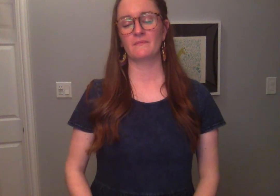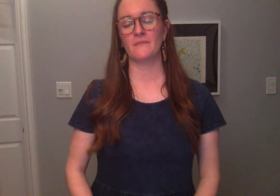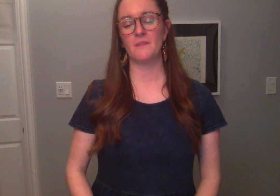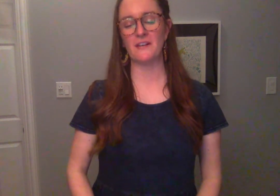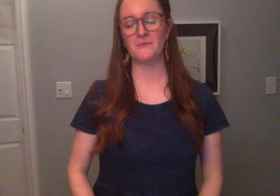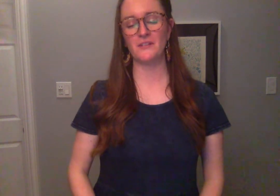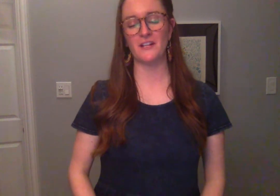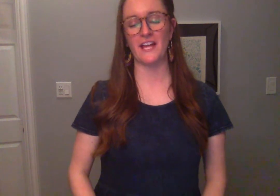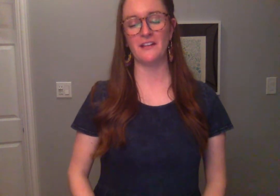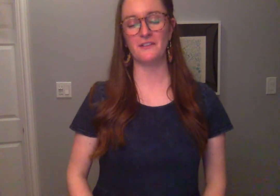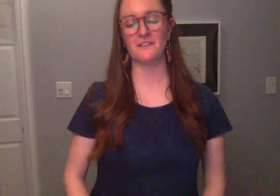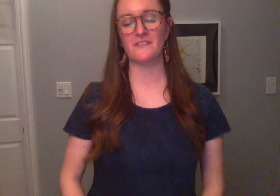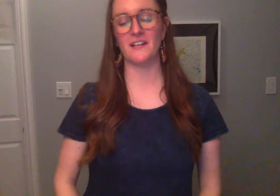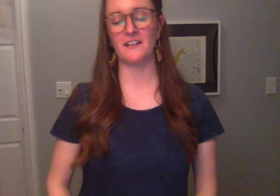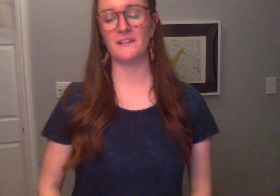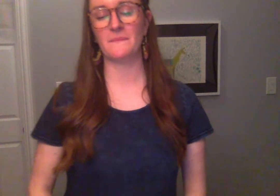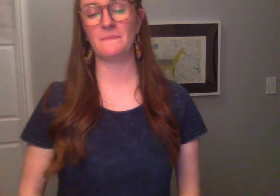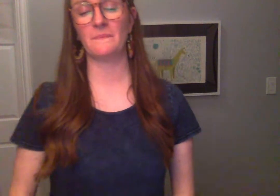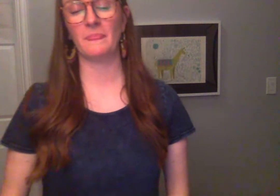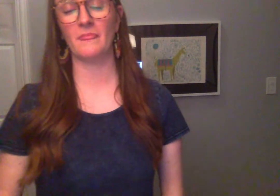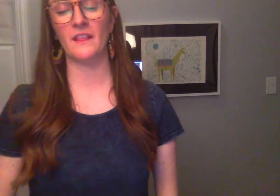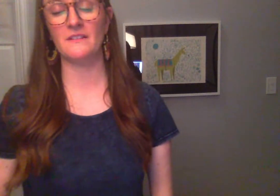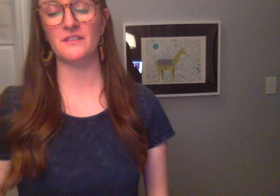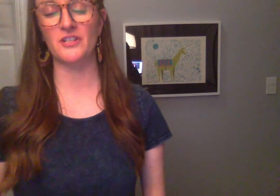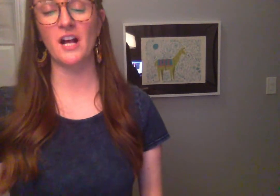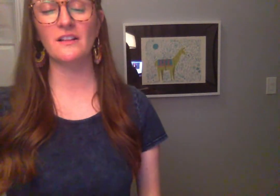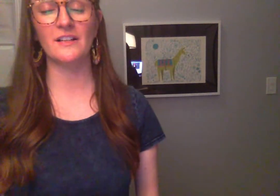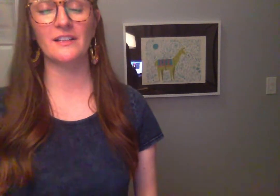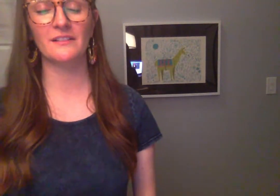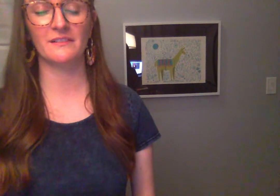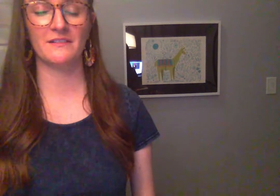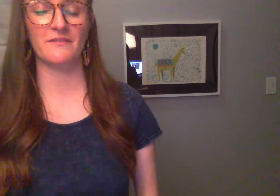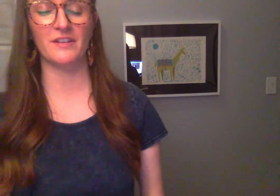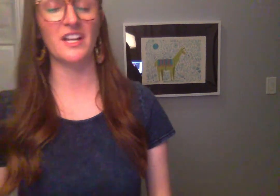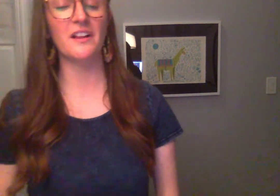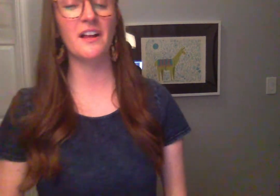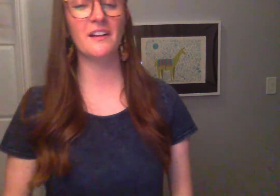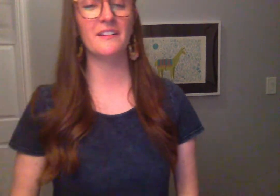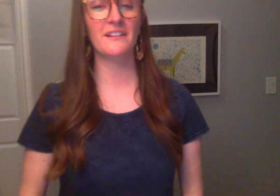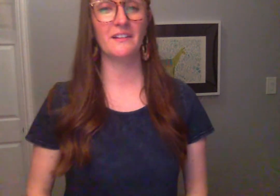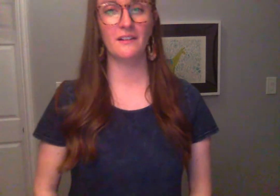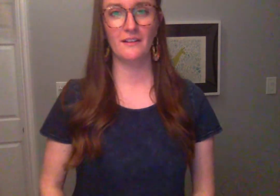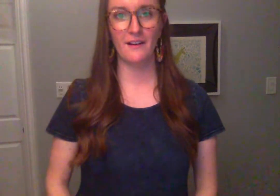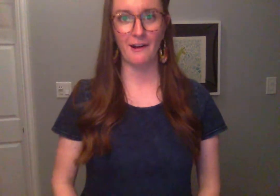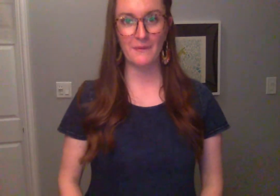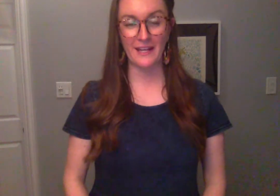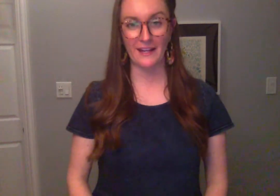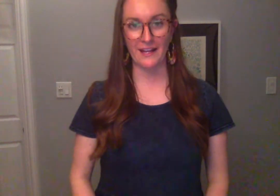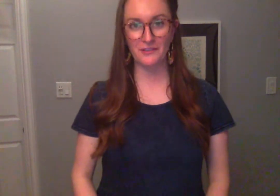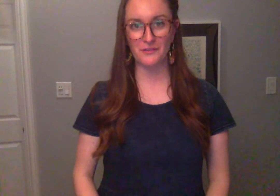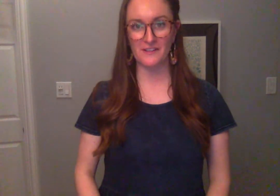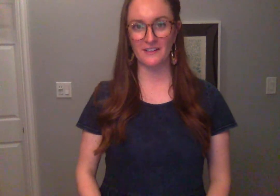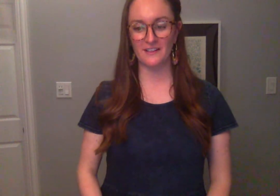Imagine what your cake looks like. It's a chocolate. It's a vanilla. How many candles are there?